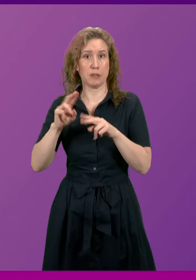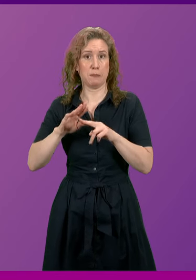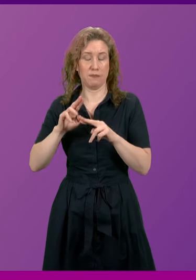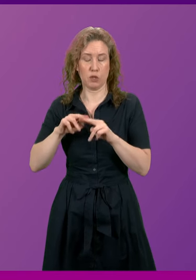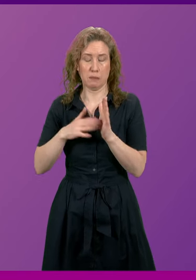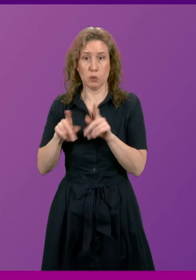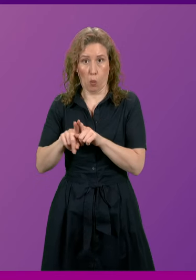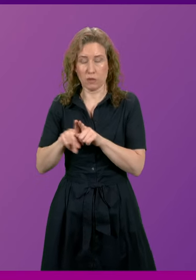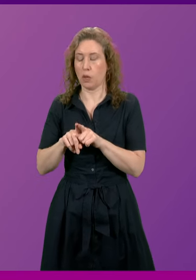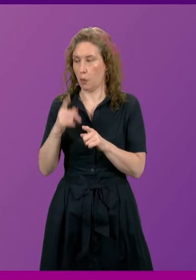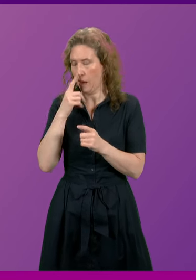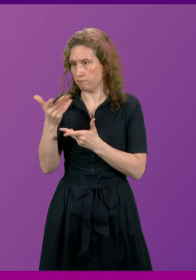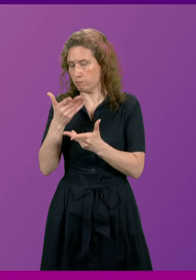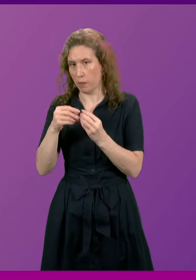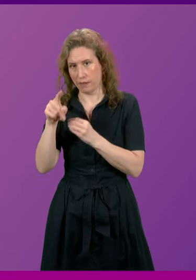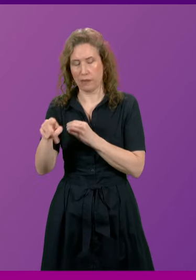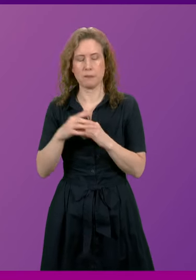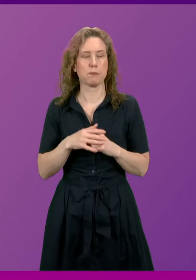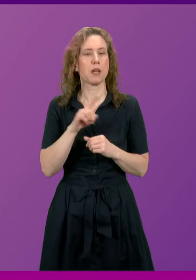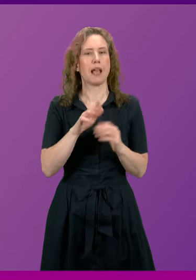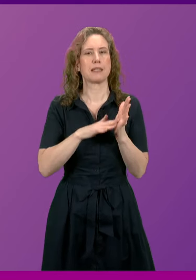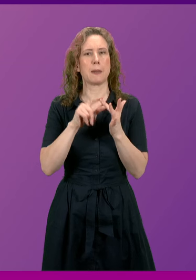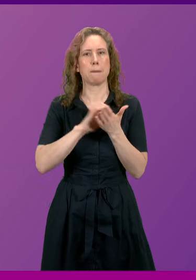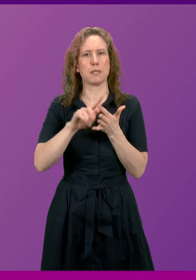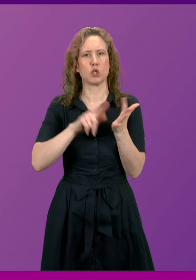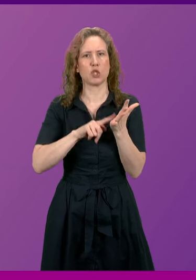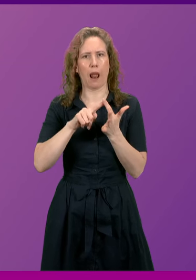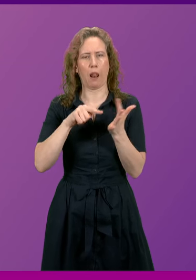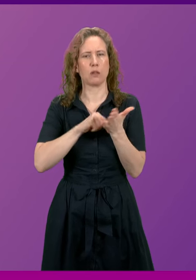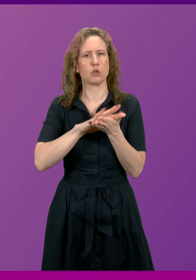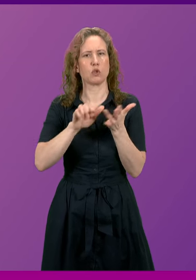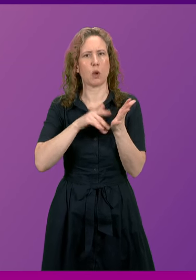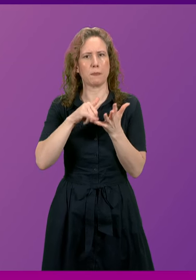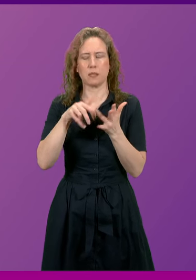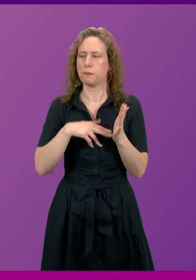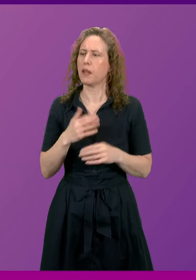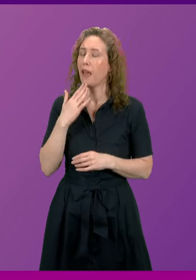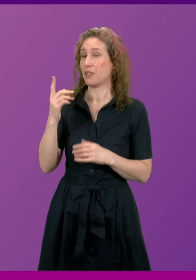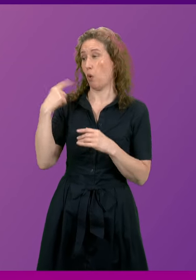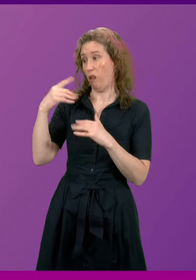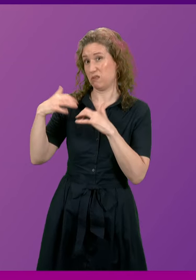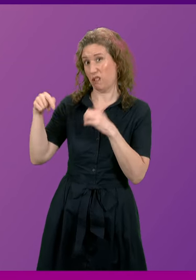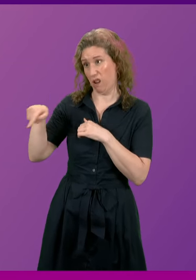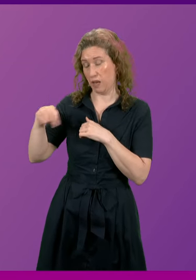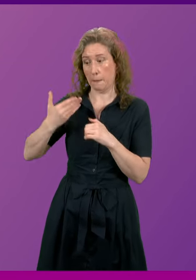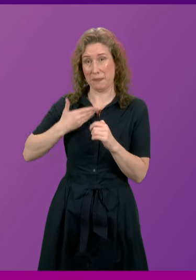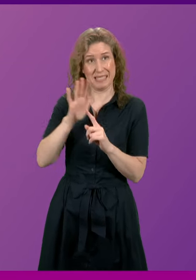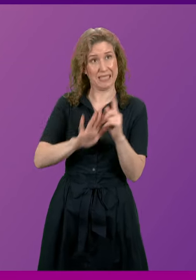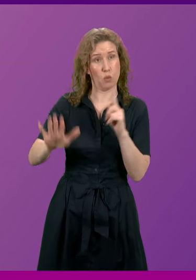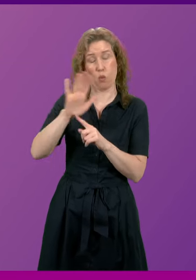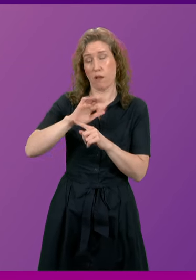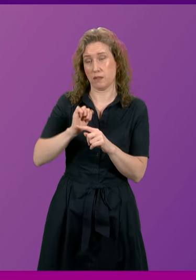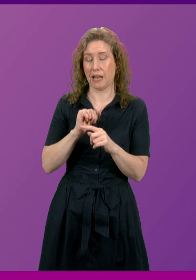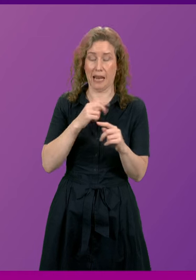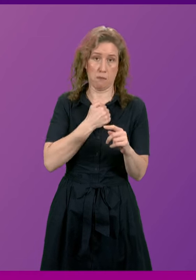question. Michelle Thompson. Thanks to Westminster Economic Mismanagement business across Scotland including in my constituency